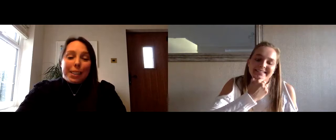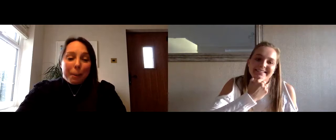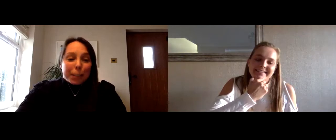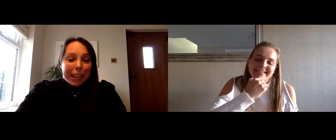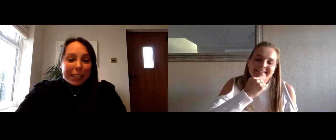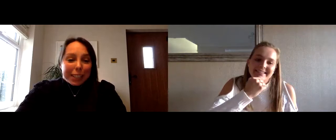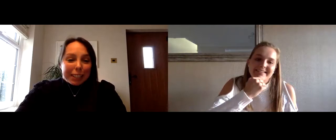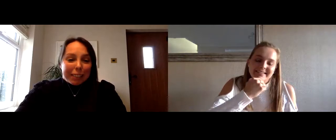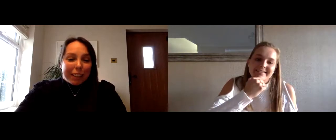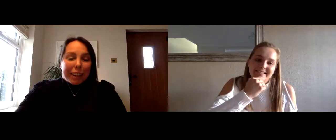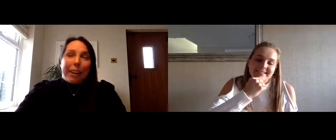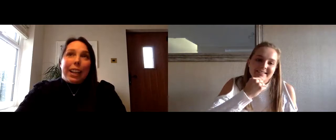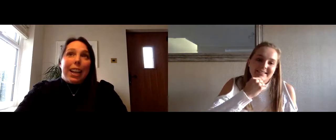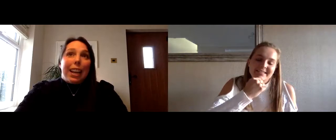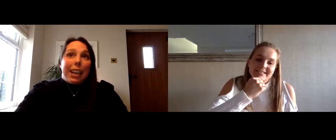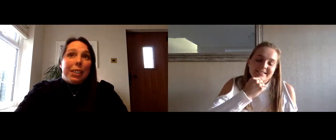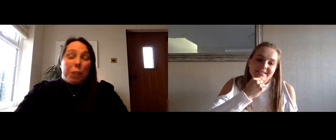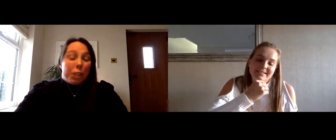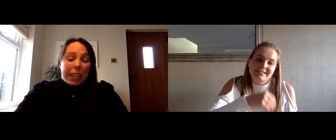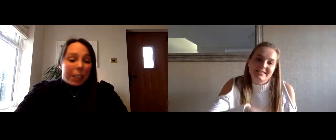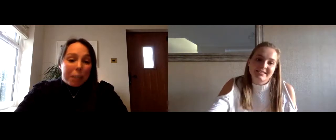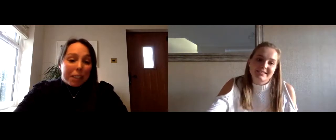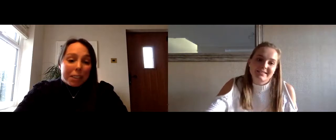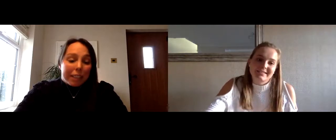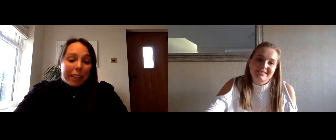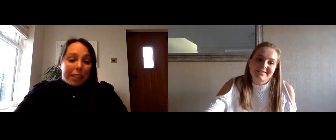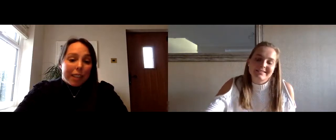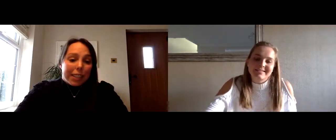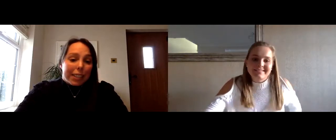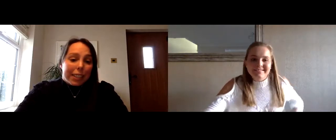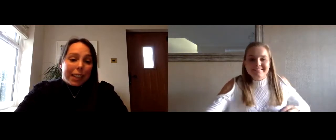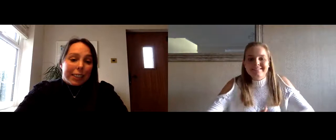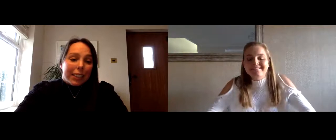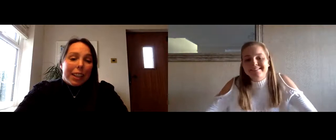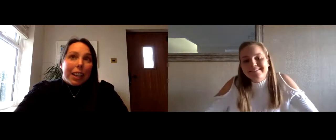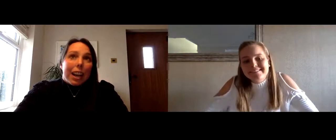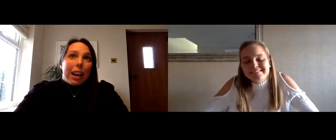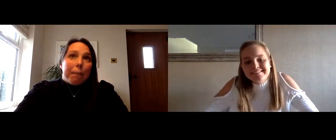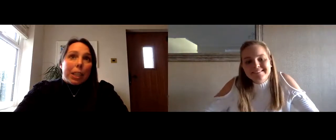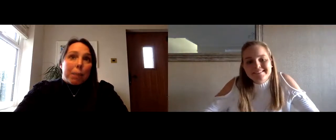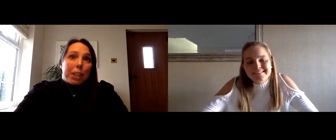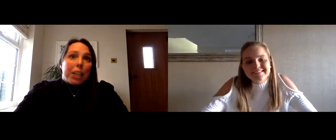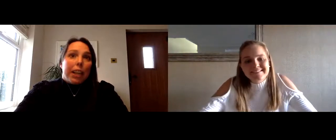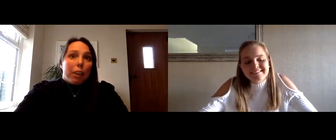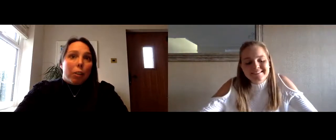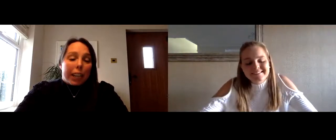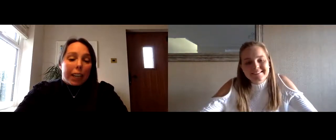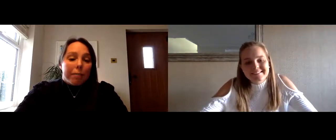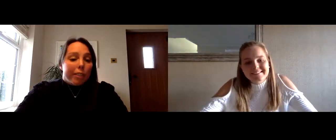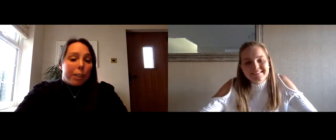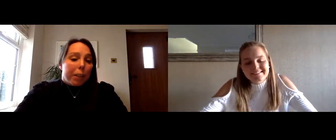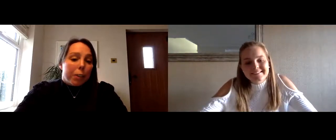long answer but to answer you very quickly is just seeing the smiles on the kids faces and um especially in